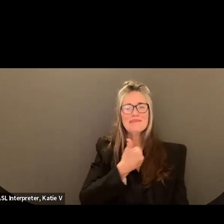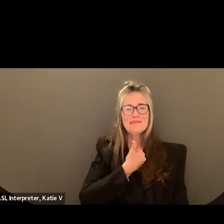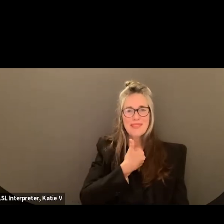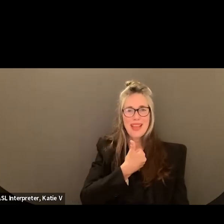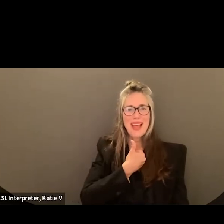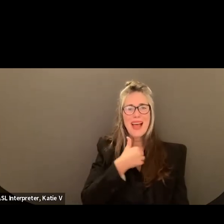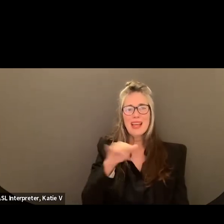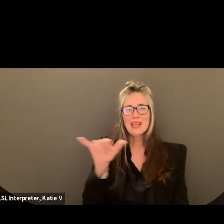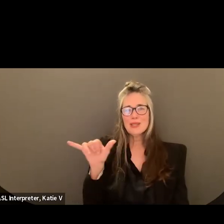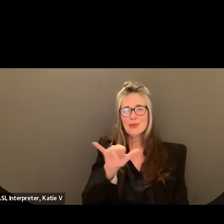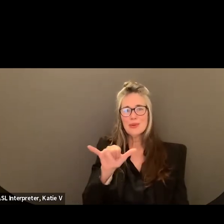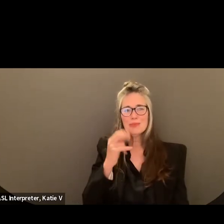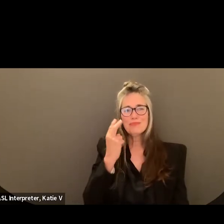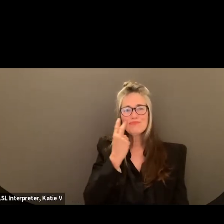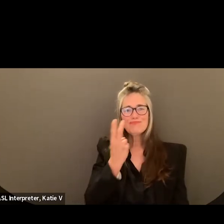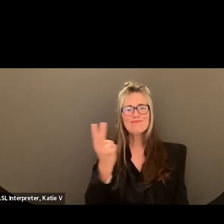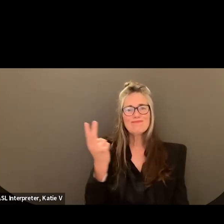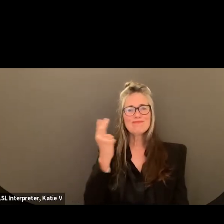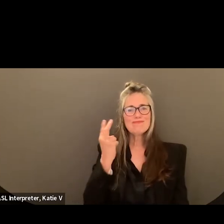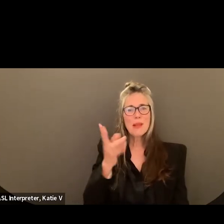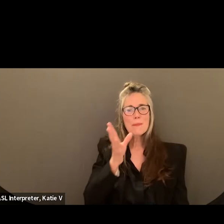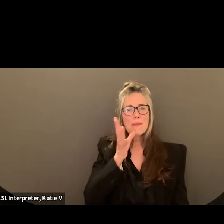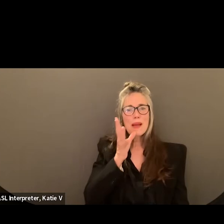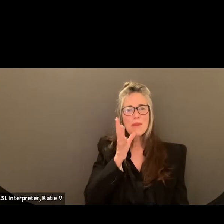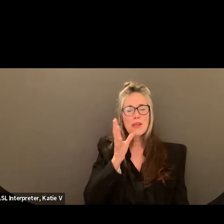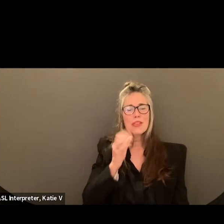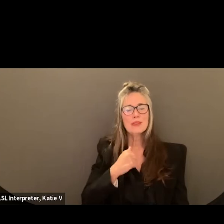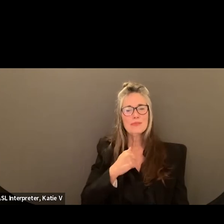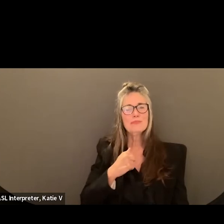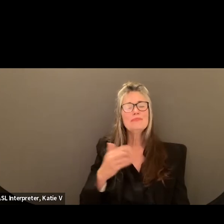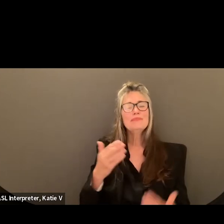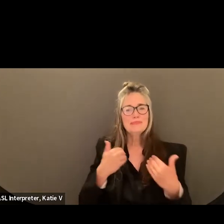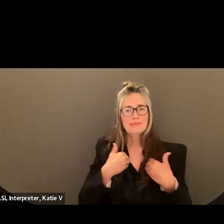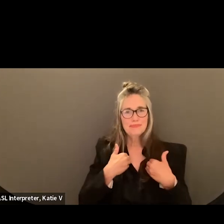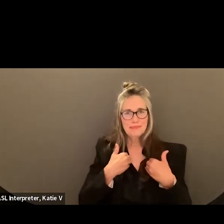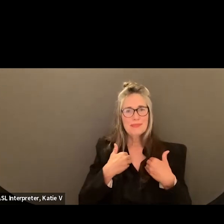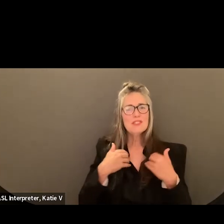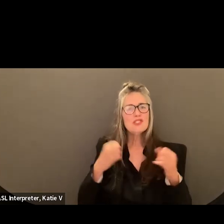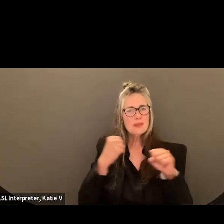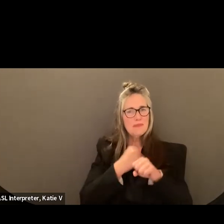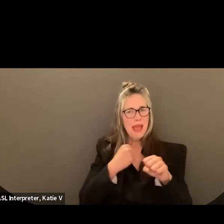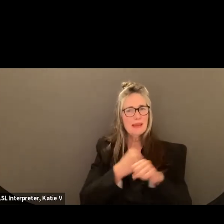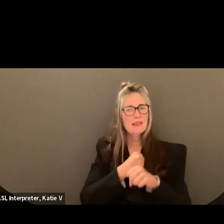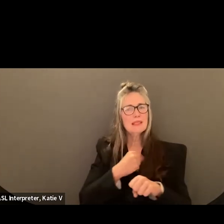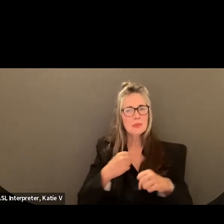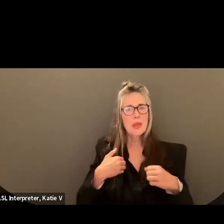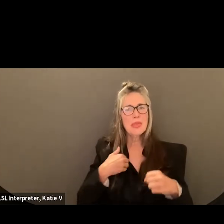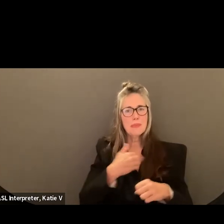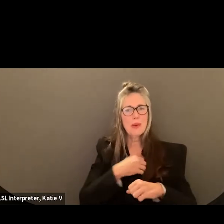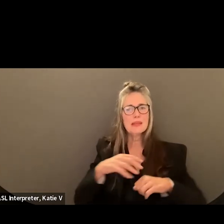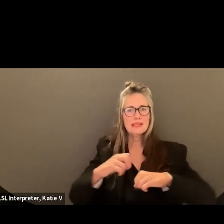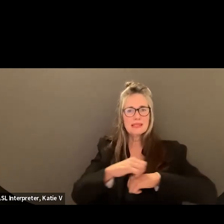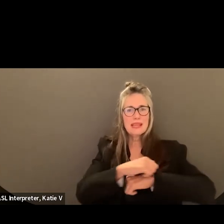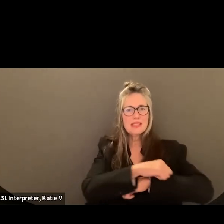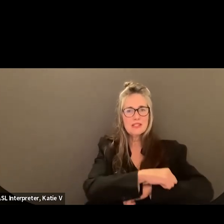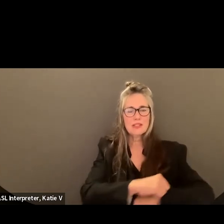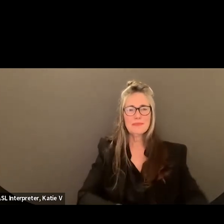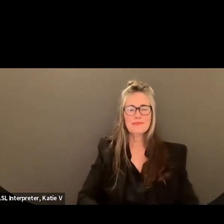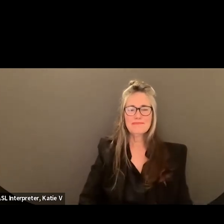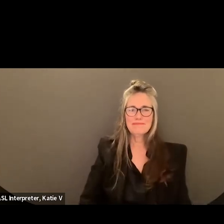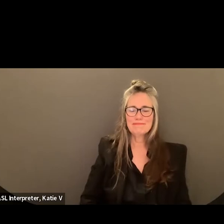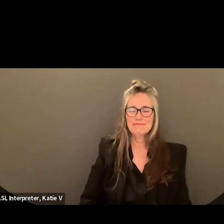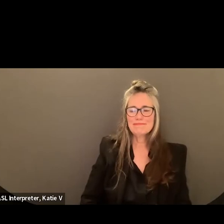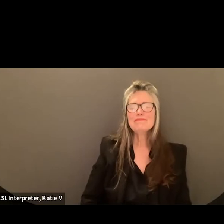of my mother who battled with breast cancer, and I'm really delighted that we have pointed to this and